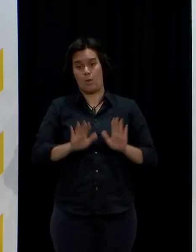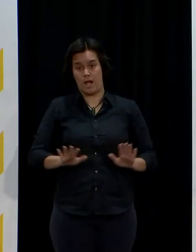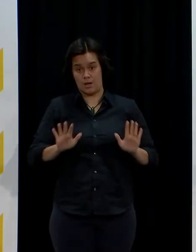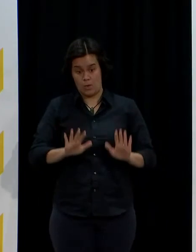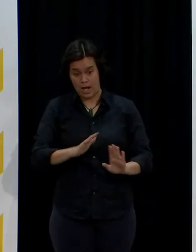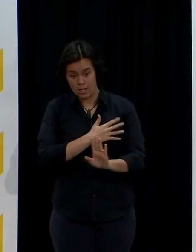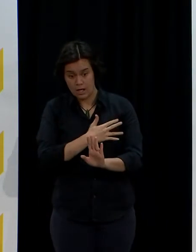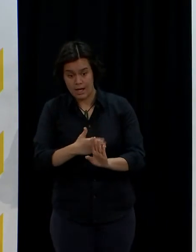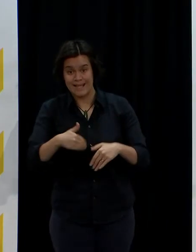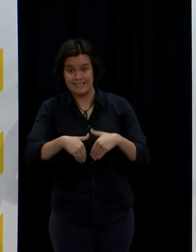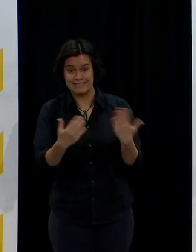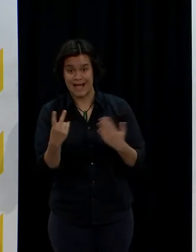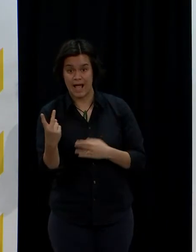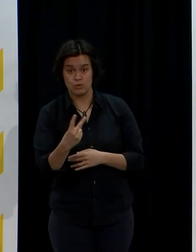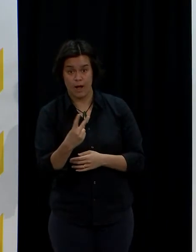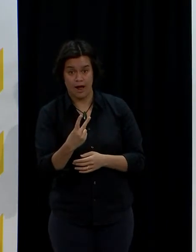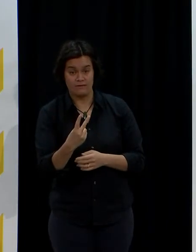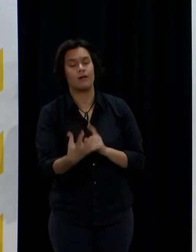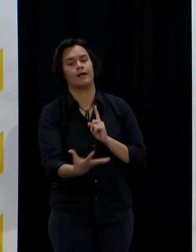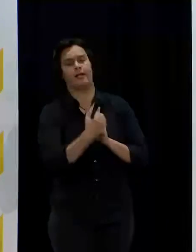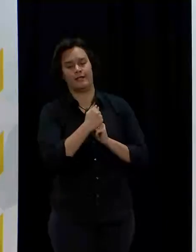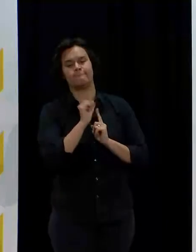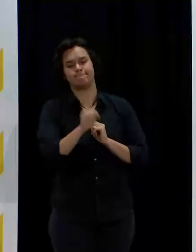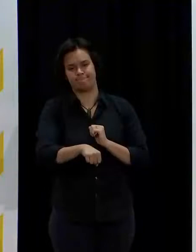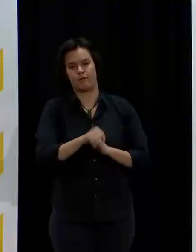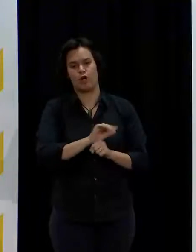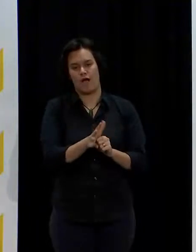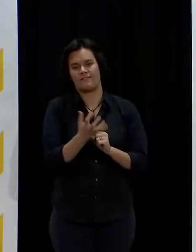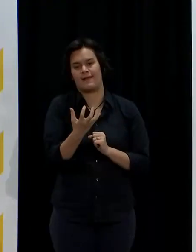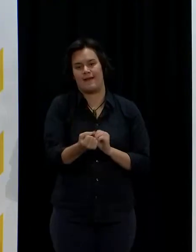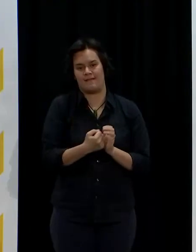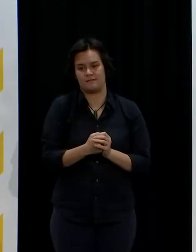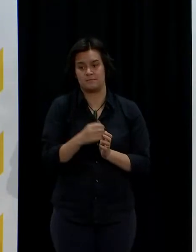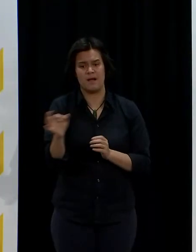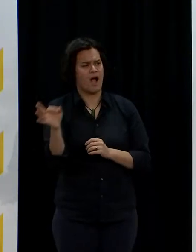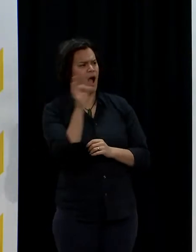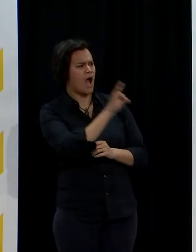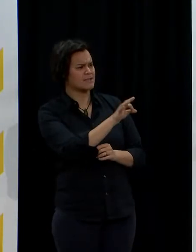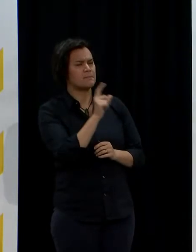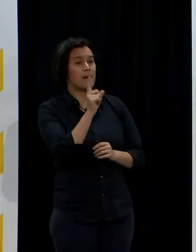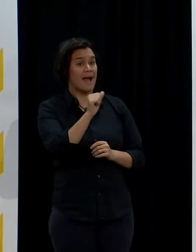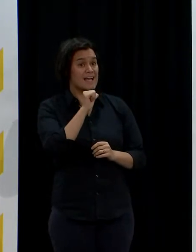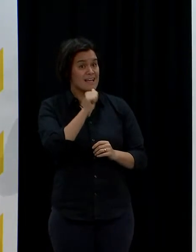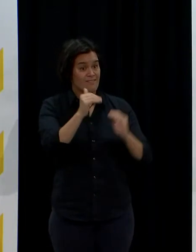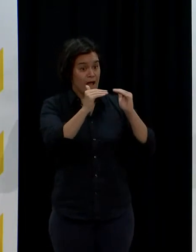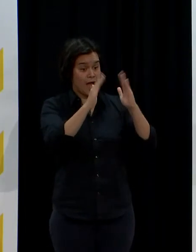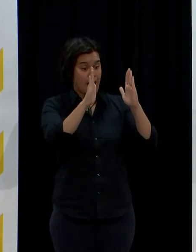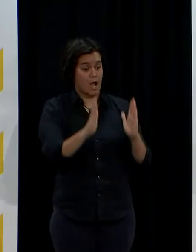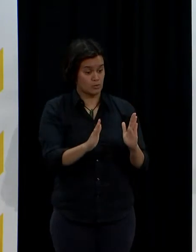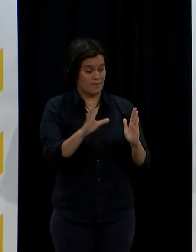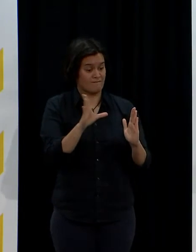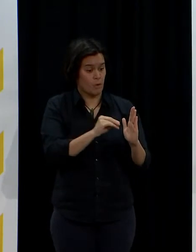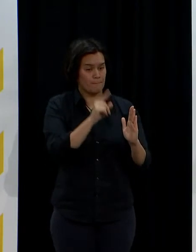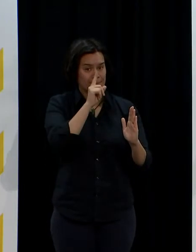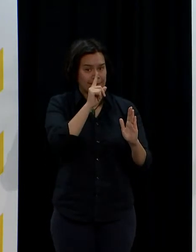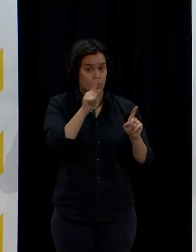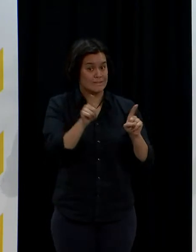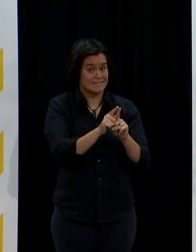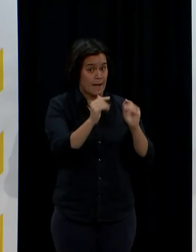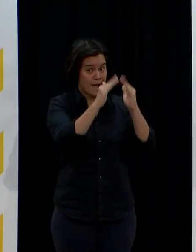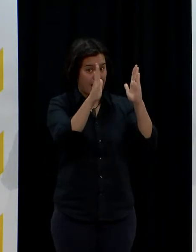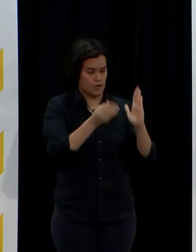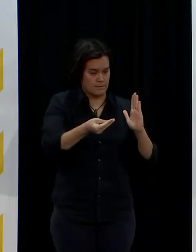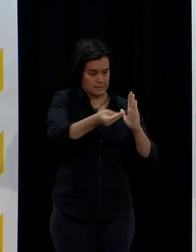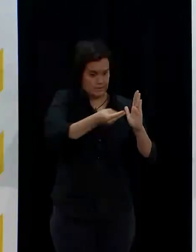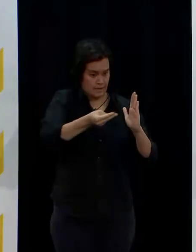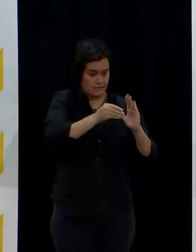ceiling to the outbreak then of when you run out of those household contacts? Obviously, there's 36,000 or so wider contacts. You'd hope